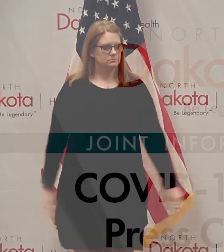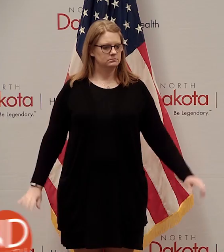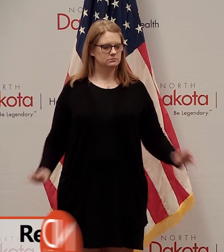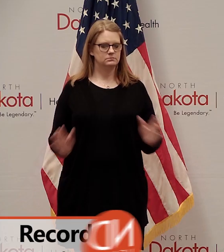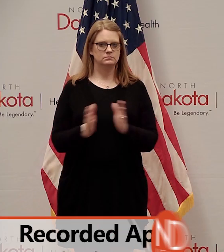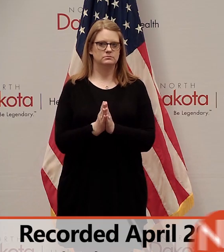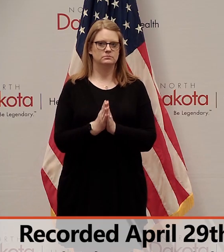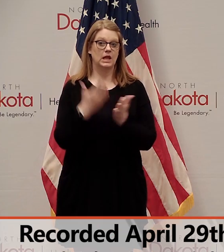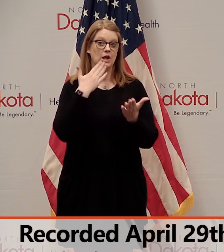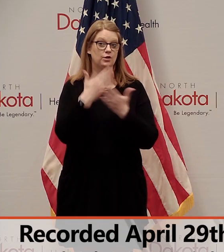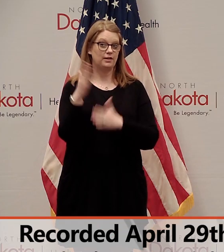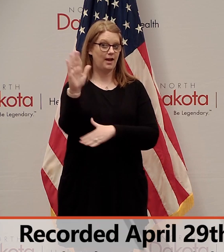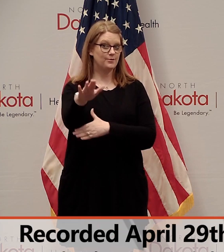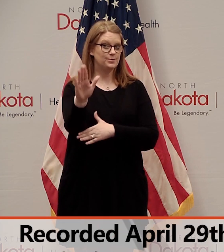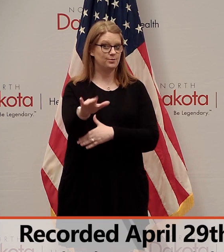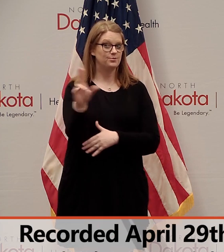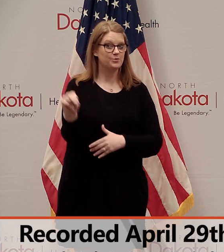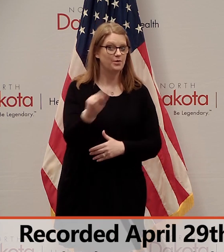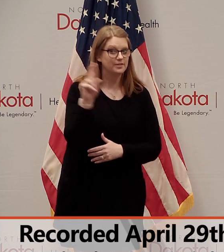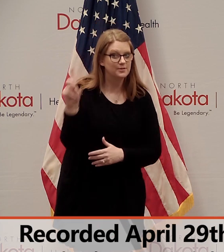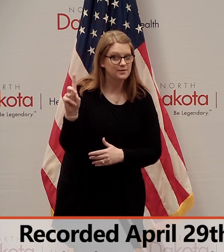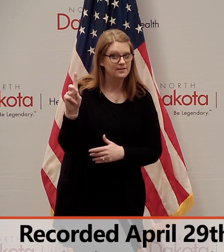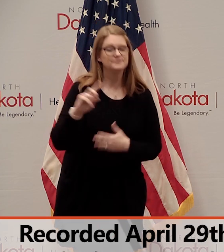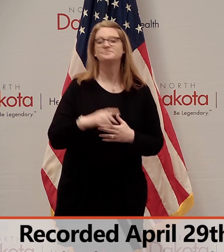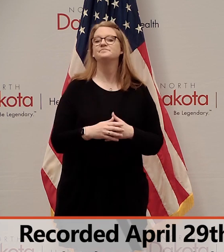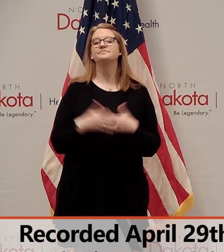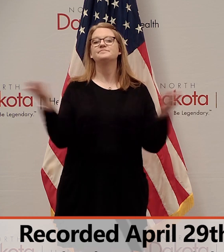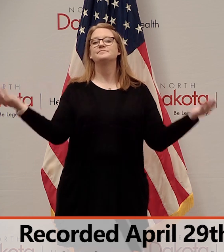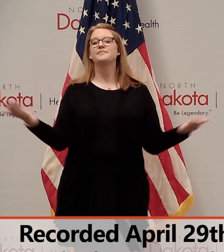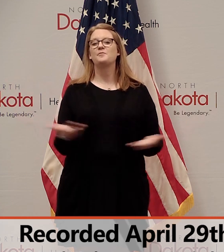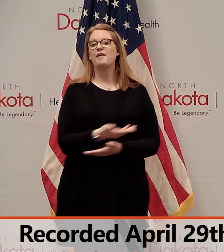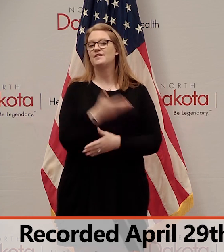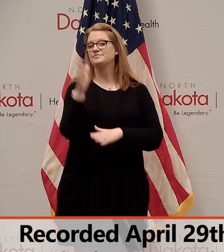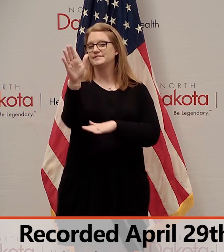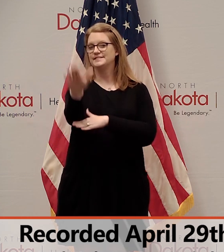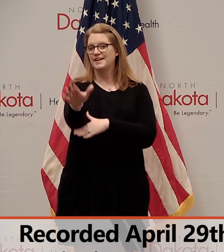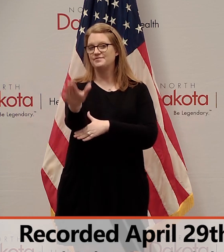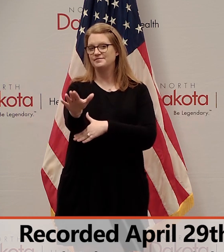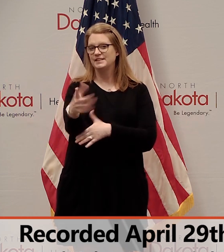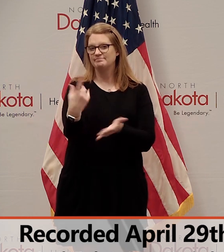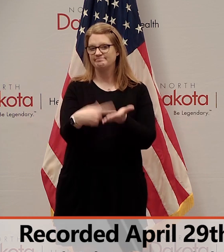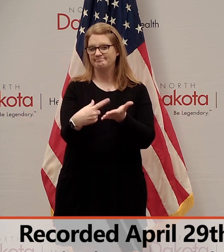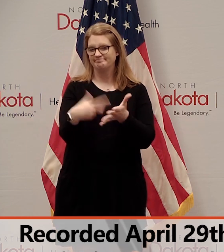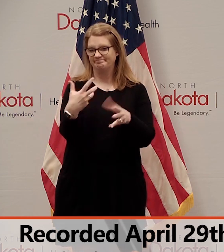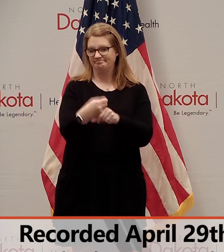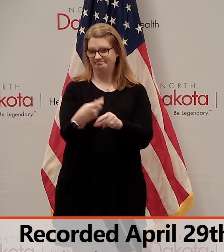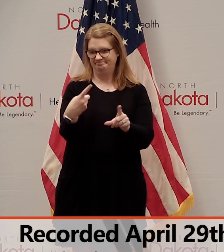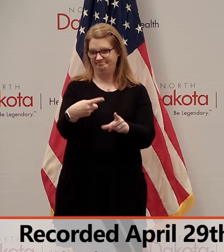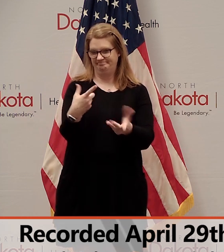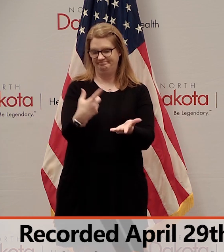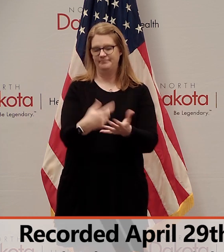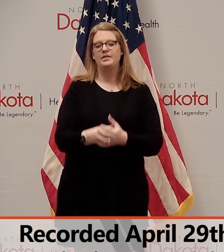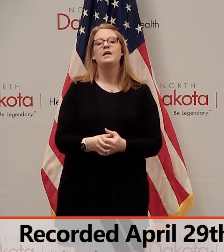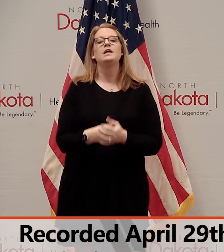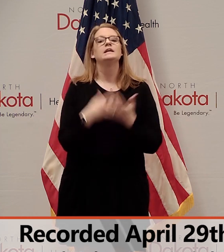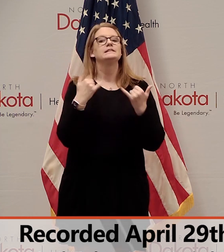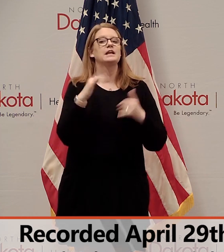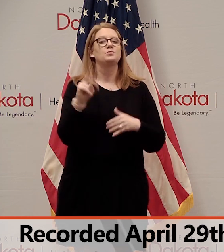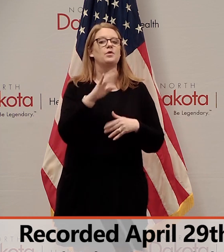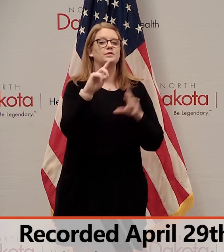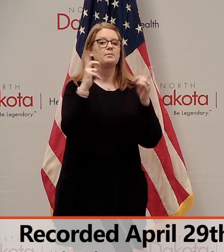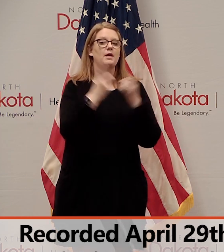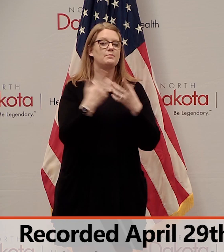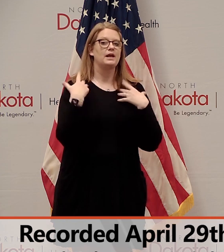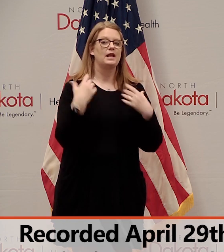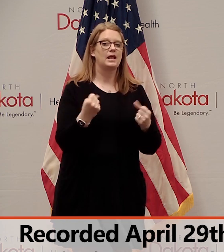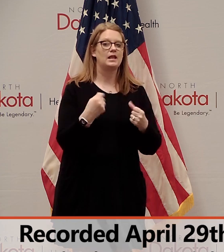Good afternoon North Dakota and welcome to this afternoon's press briefing. Today North Dakota Department of Health